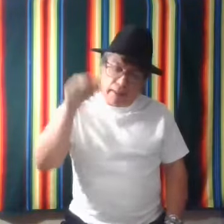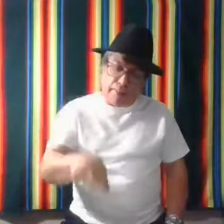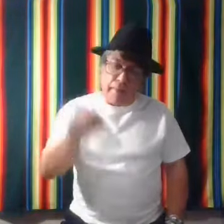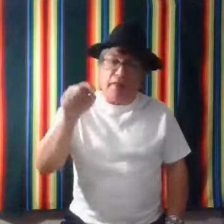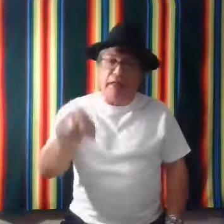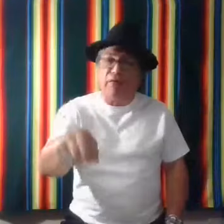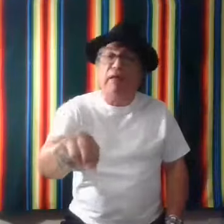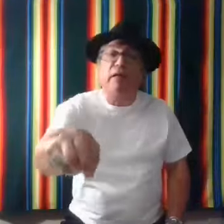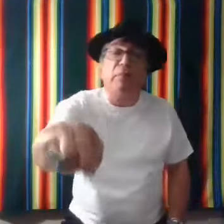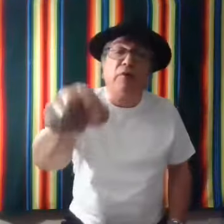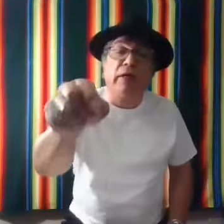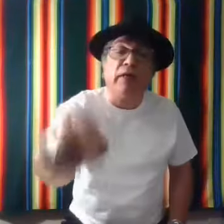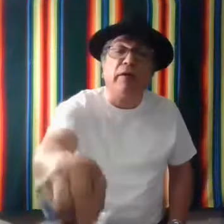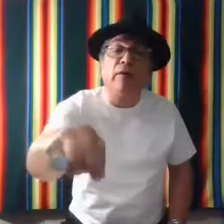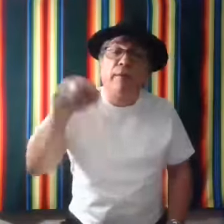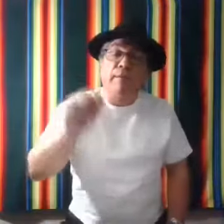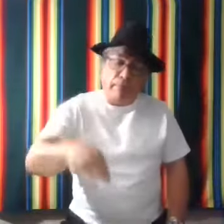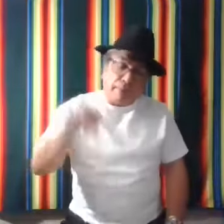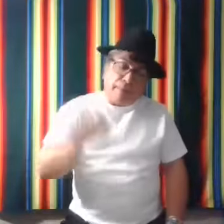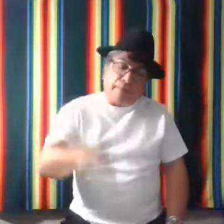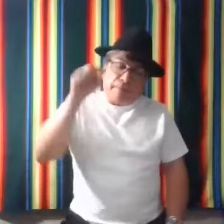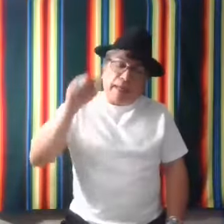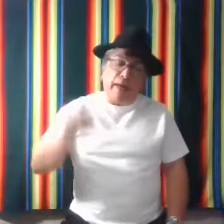that, like you hit on that computer key there. Now